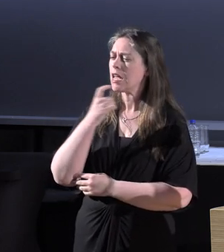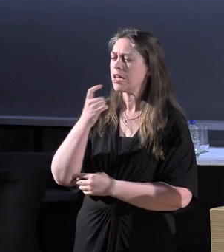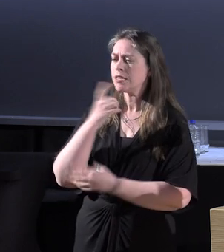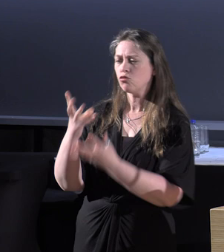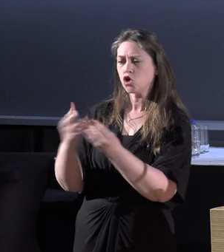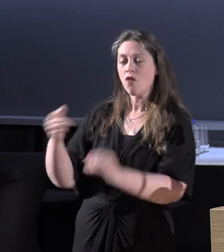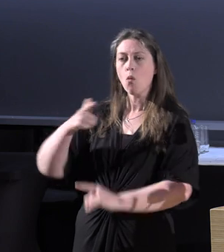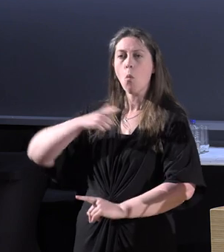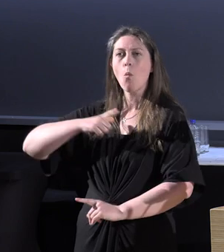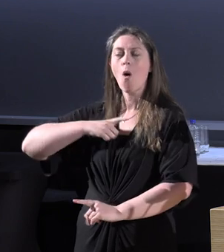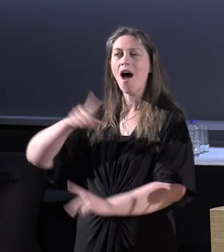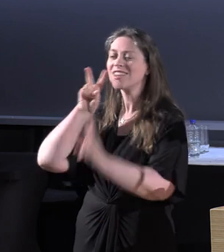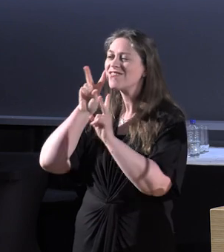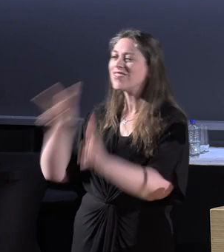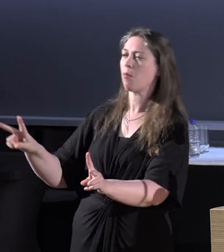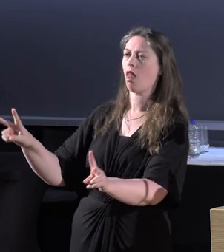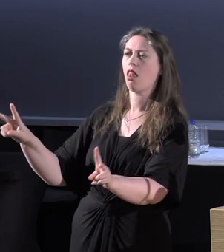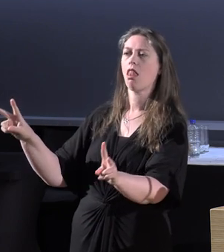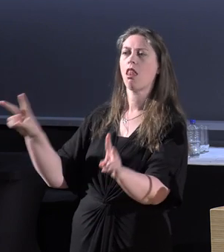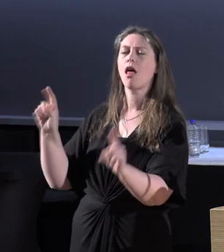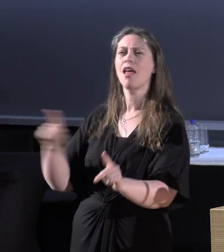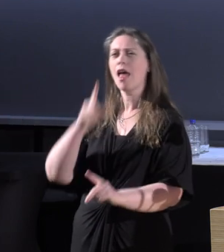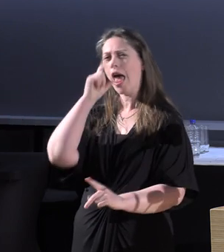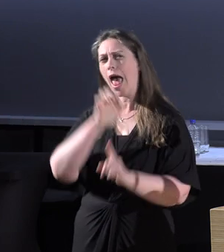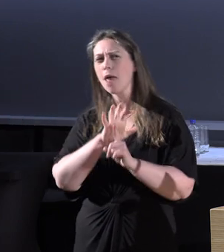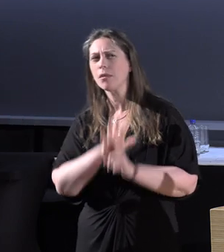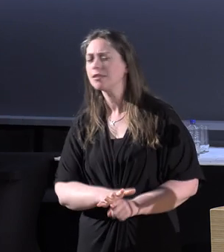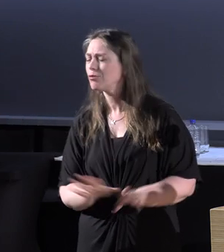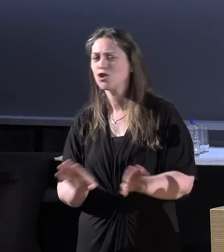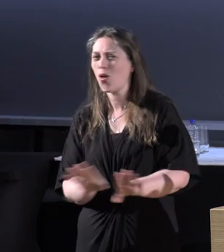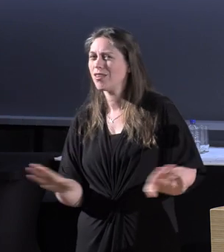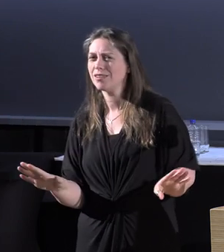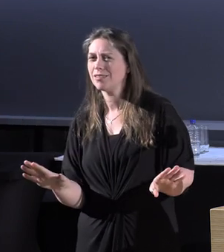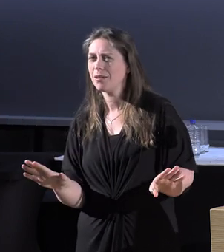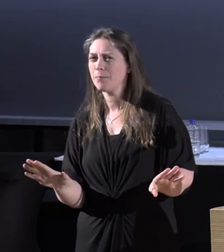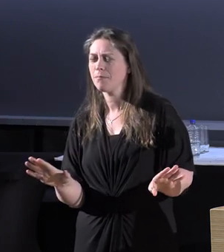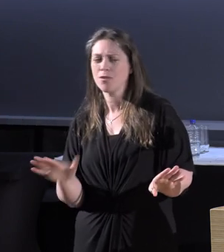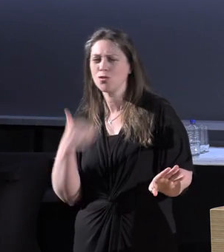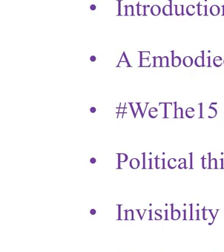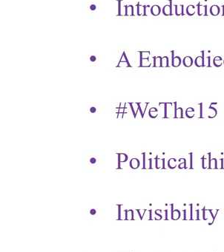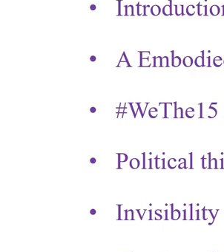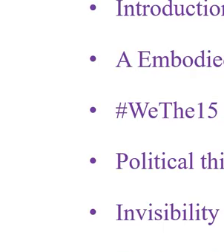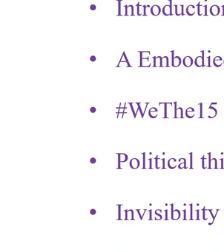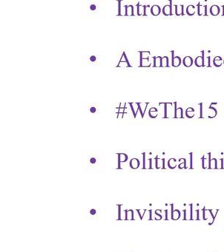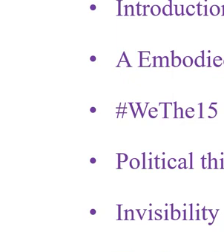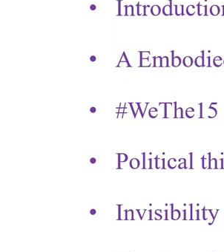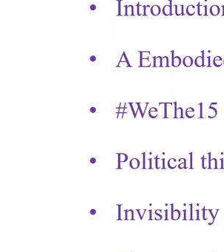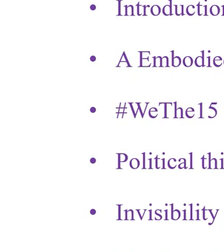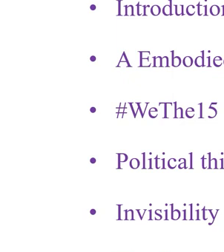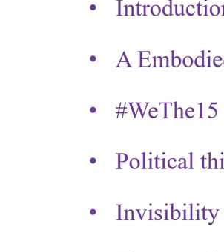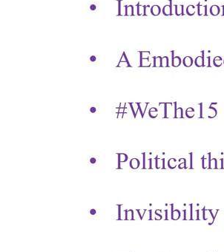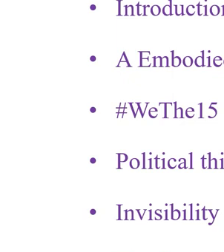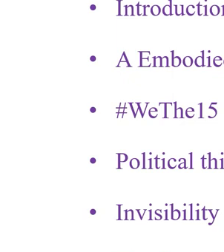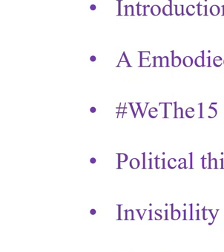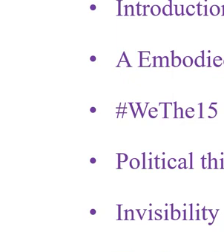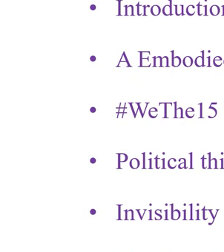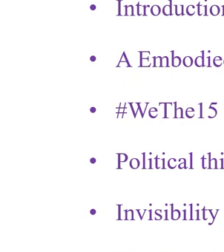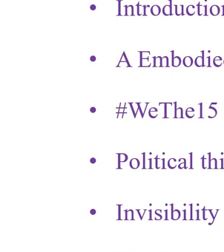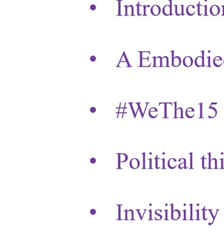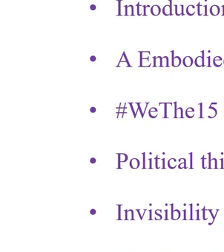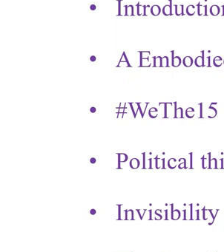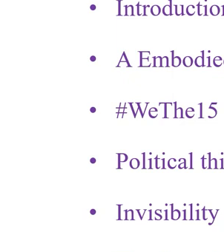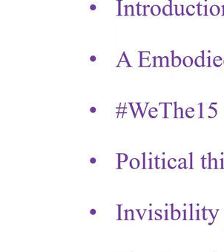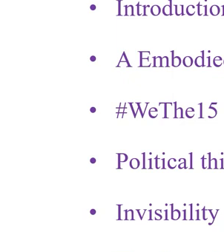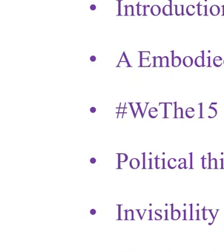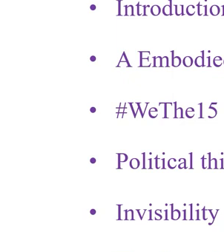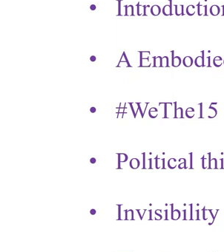visible. Ableism, we don't have that all the time. Talk about the sustained myth